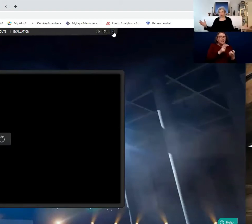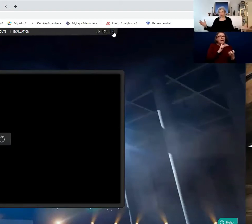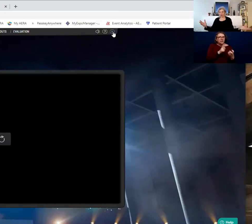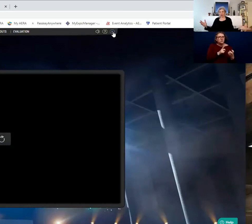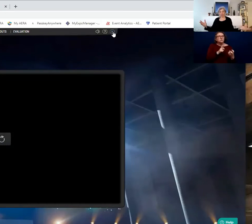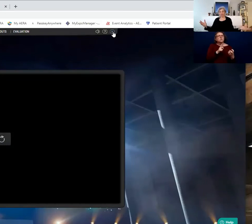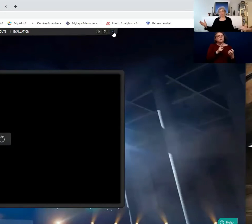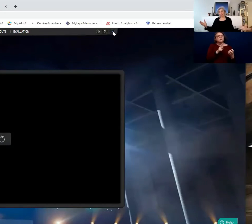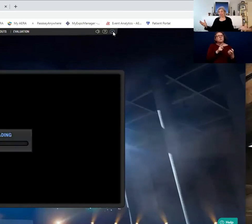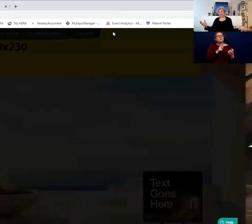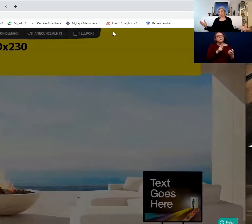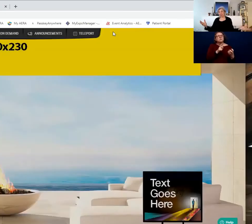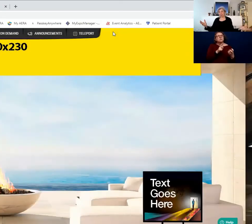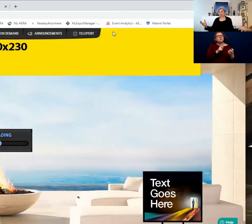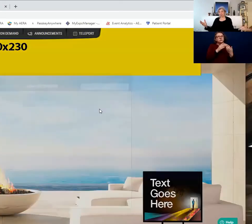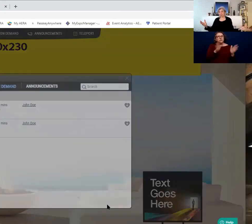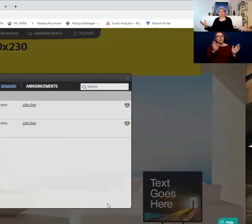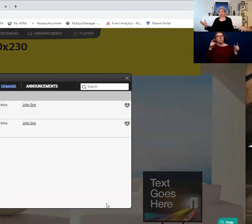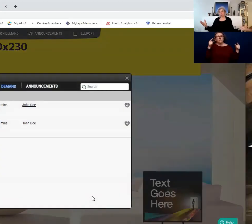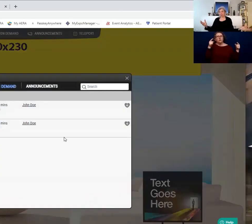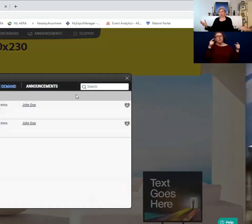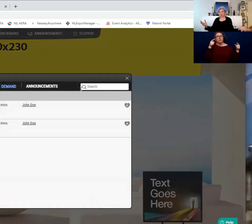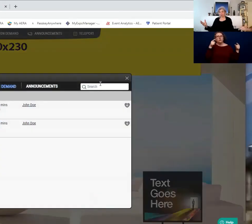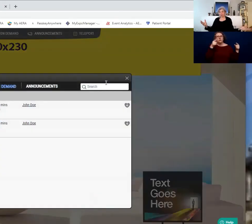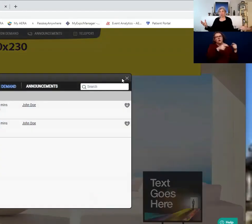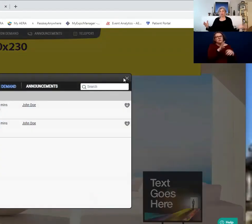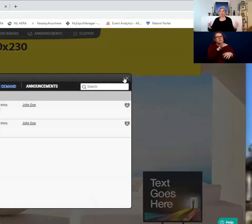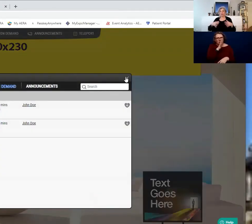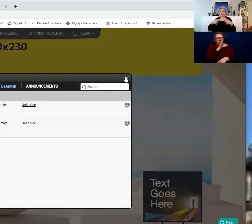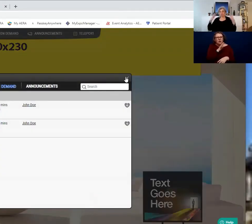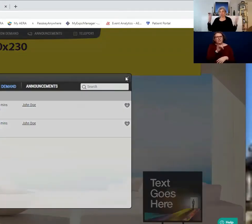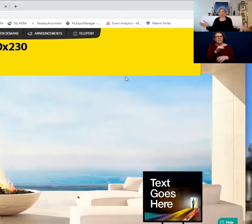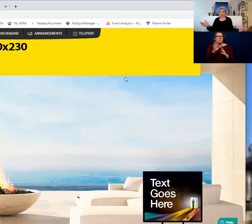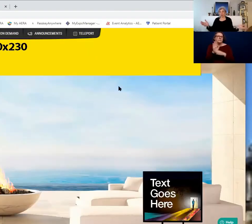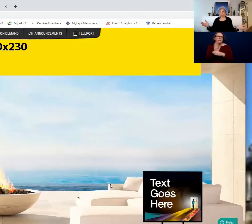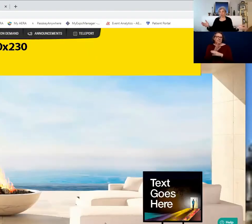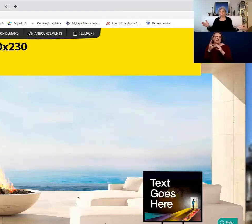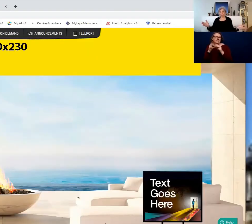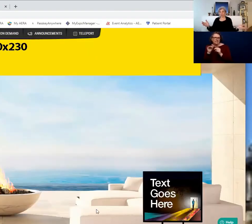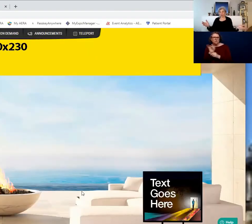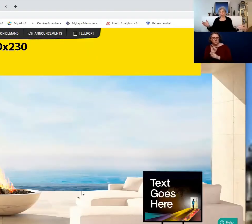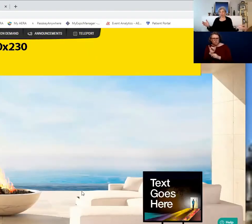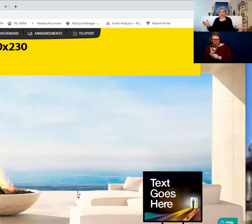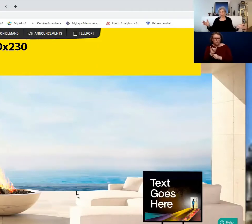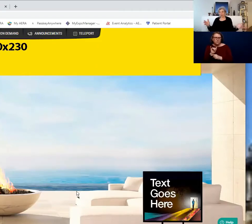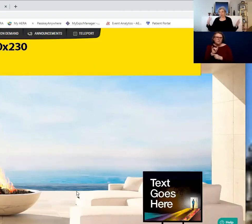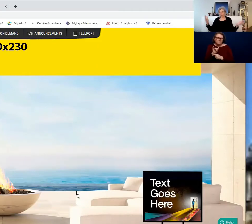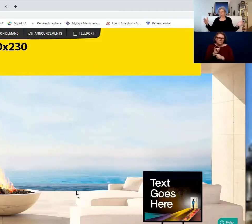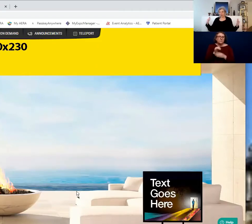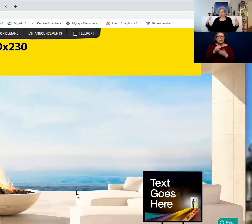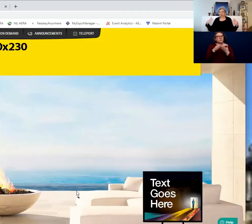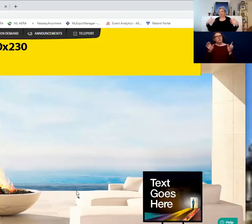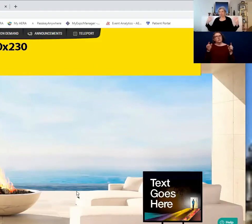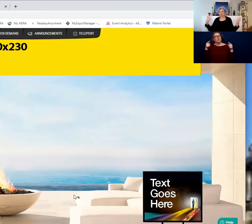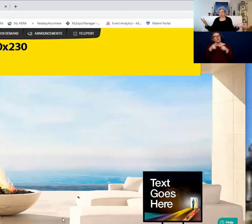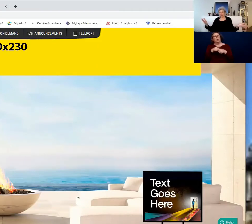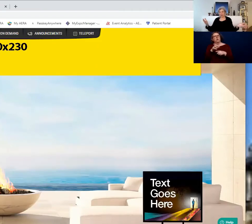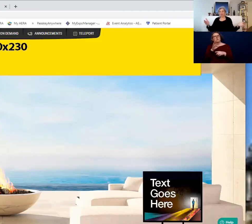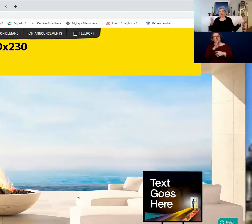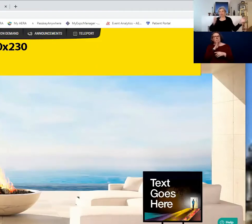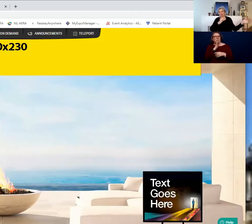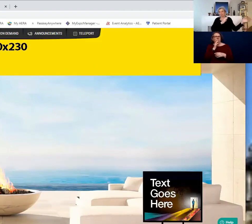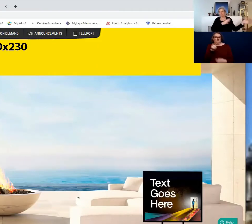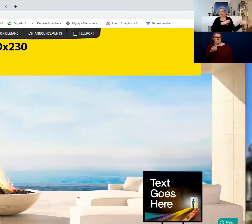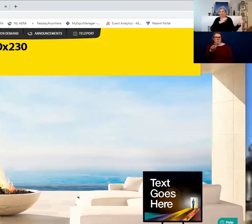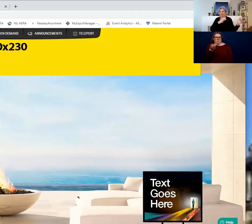cross talk, and that's actually the way the business meetings operate too, where there's some general cross talk that might just be a few minutes